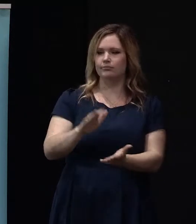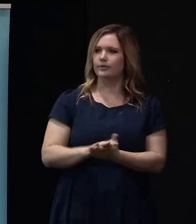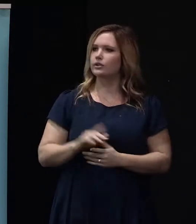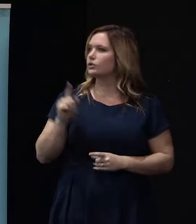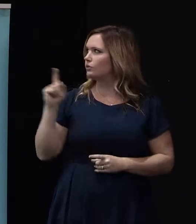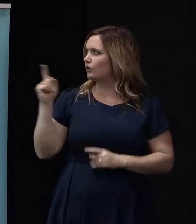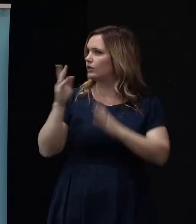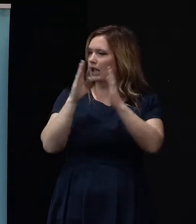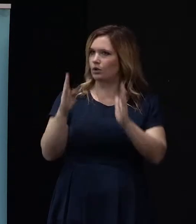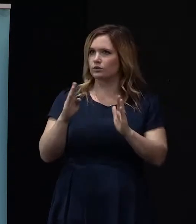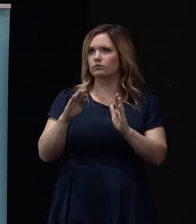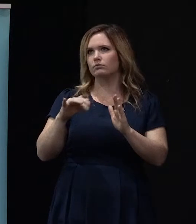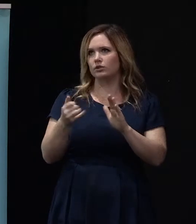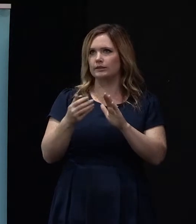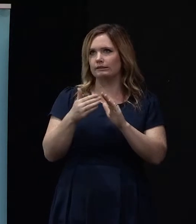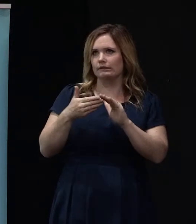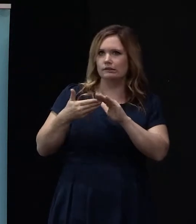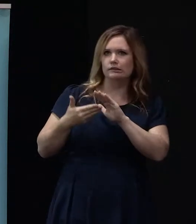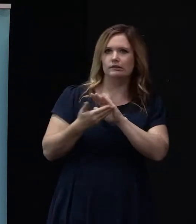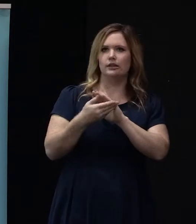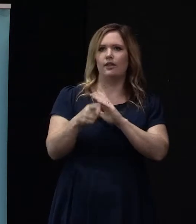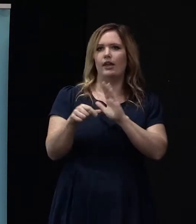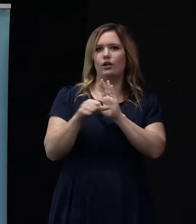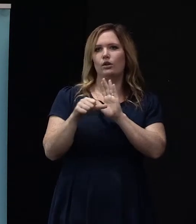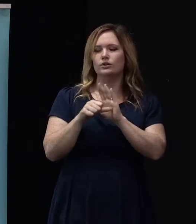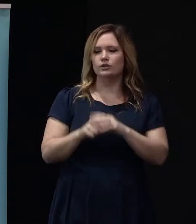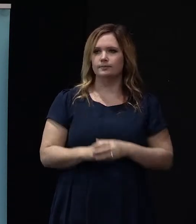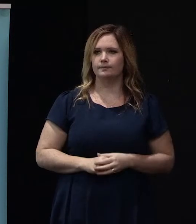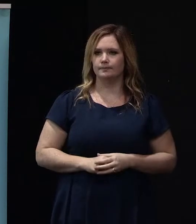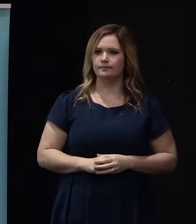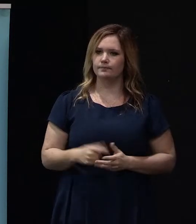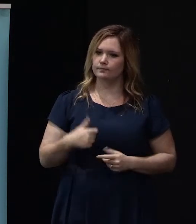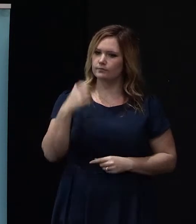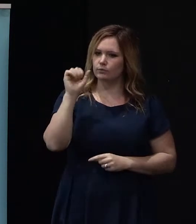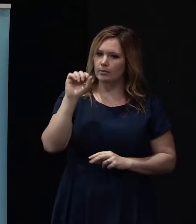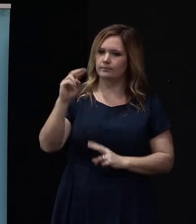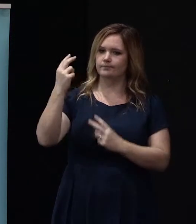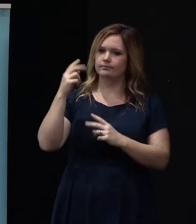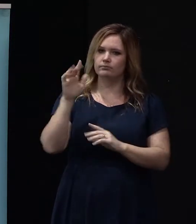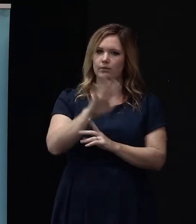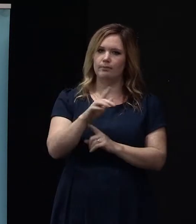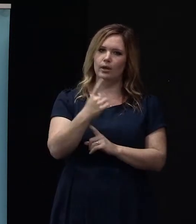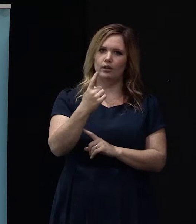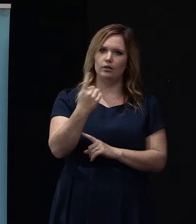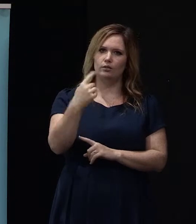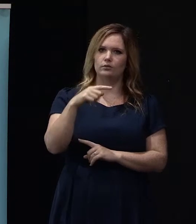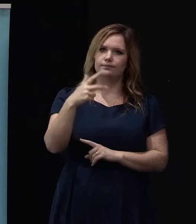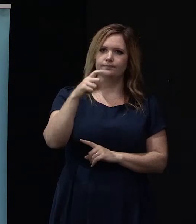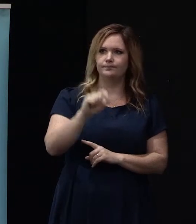in, just sneaks in under that. But I do remember it was about $1,750 a square metre.